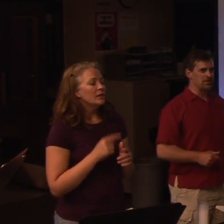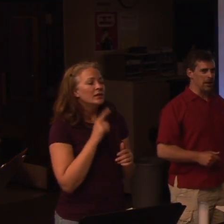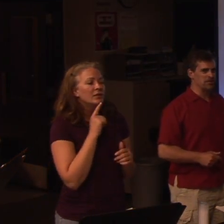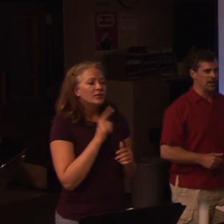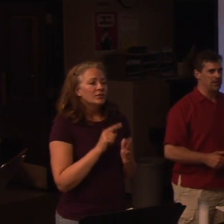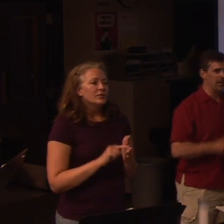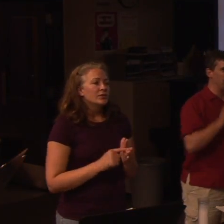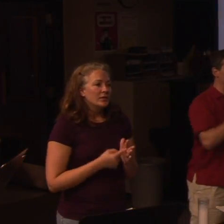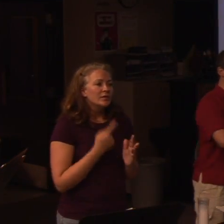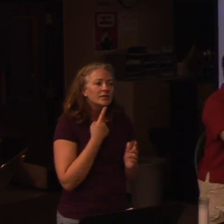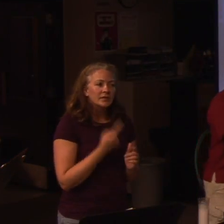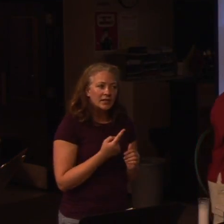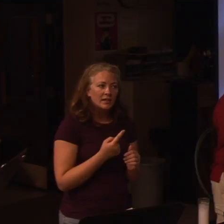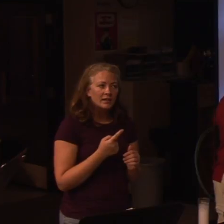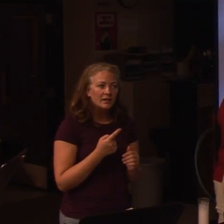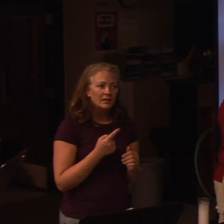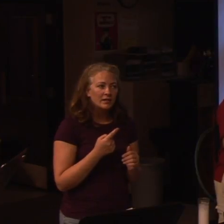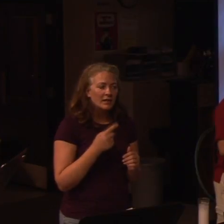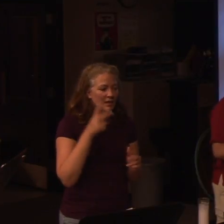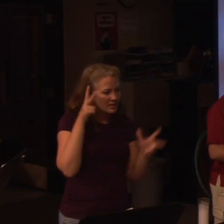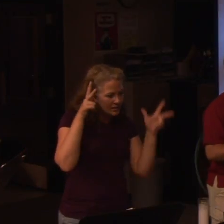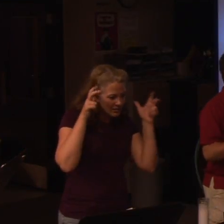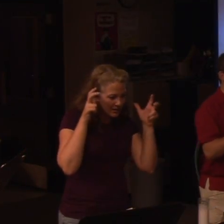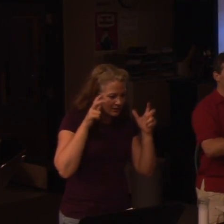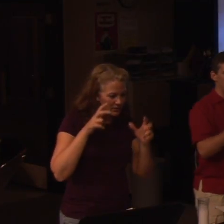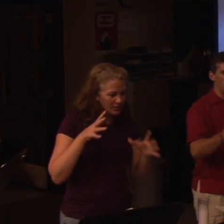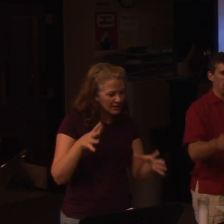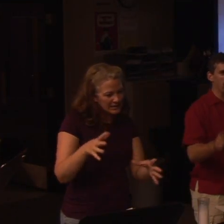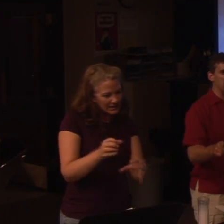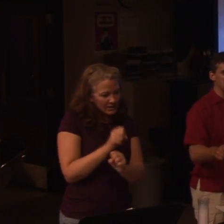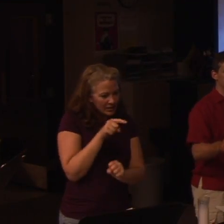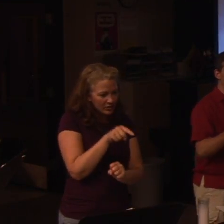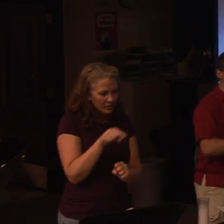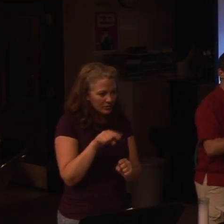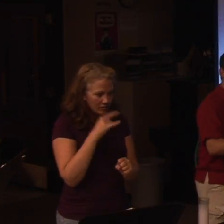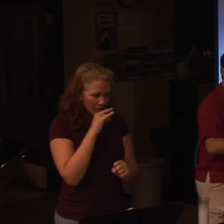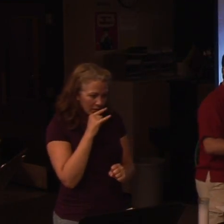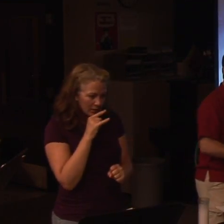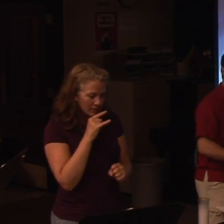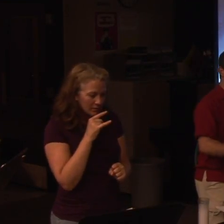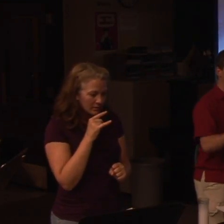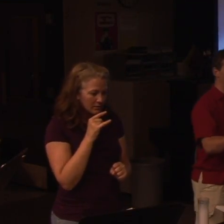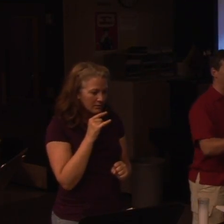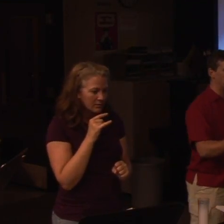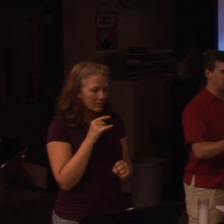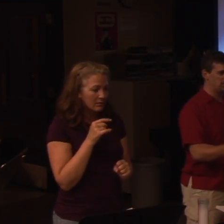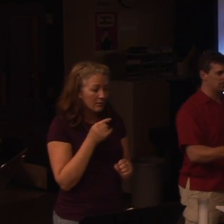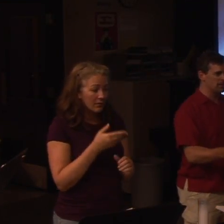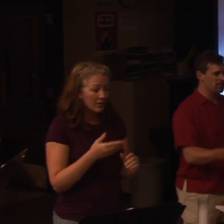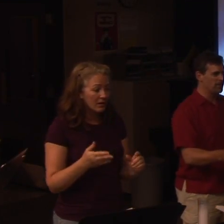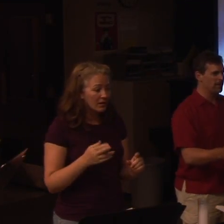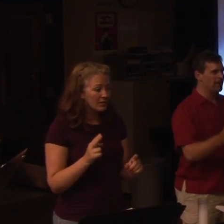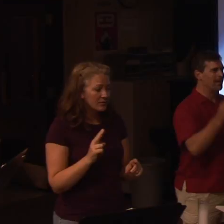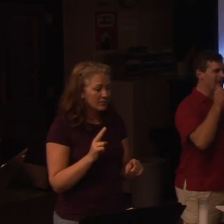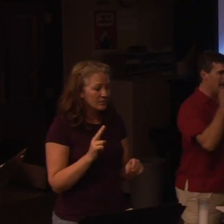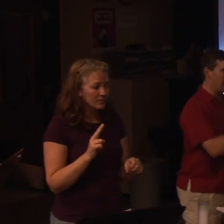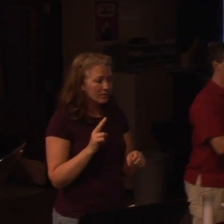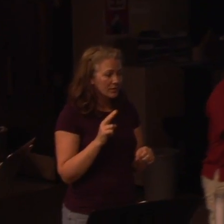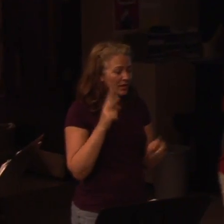She starts out saying, The devil is out to get you kids and you're defenseless. And so you've got to be aware of these things he's using to get you. And what example does she use?